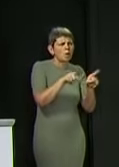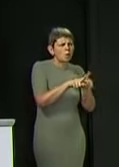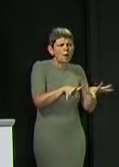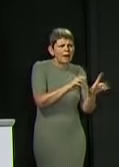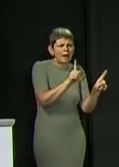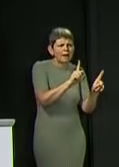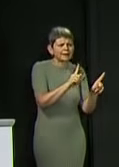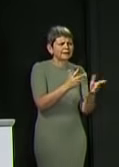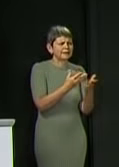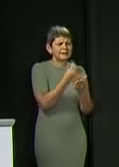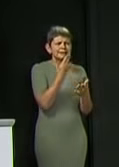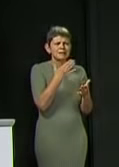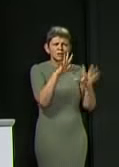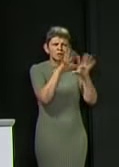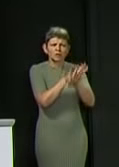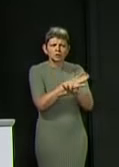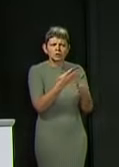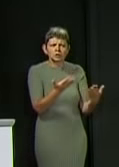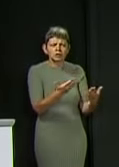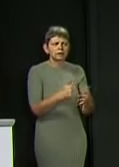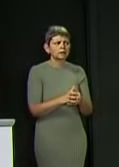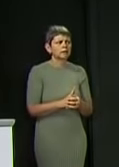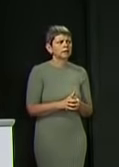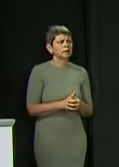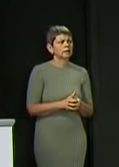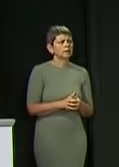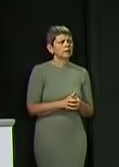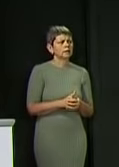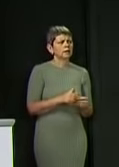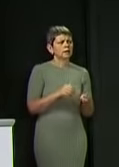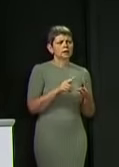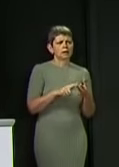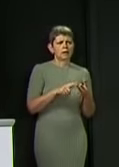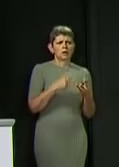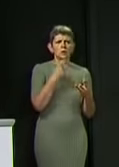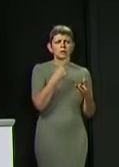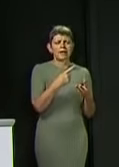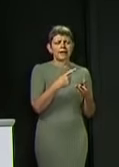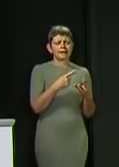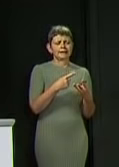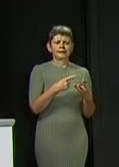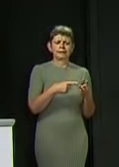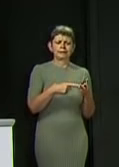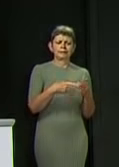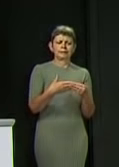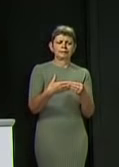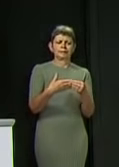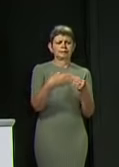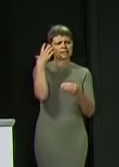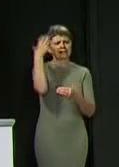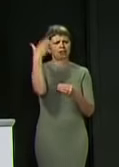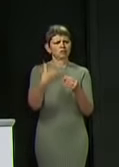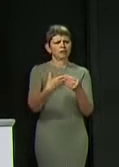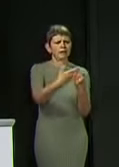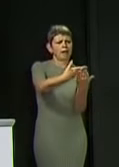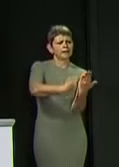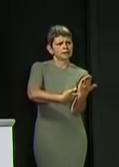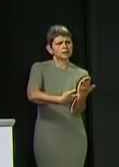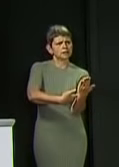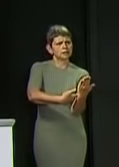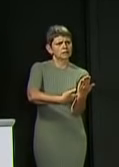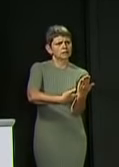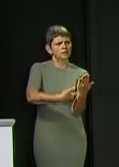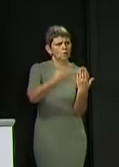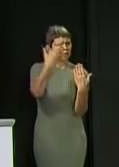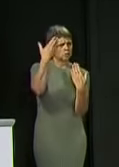lastly, you mentioned statutory guidance for hospitality. Can you say anything about what the sanctions would